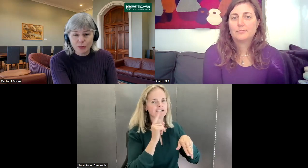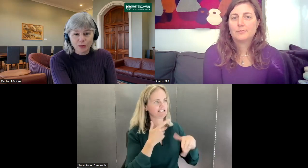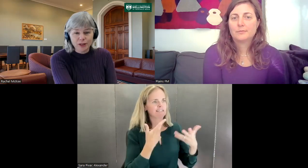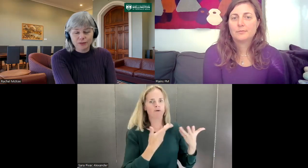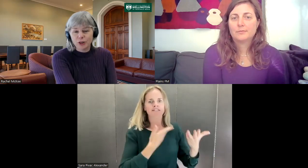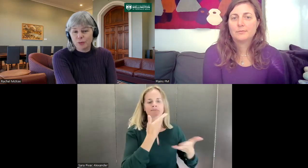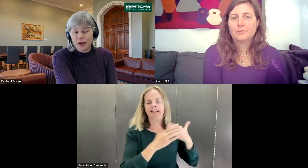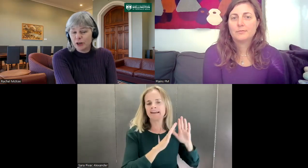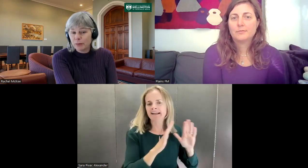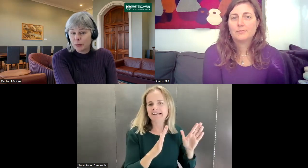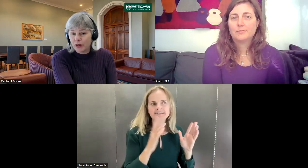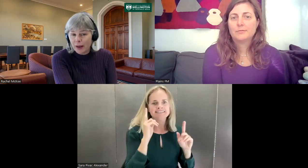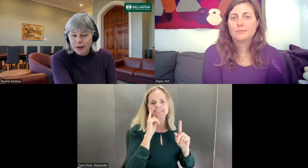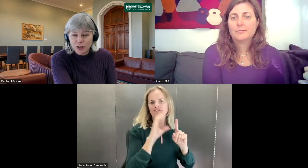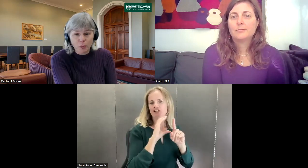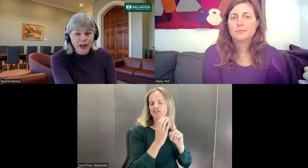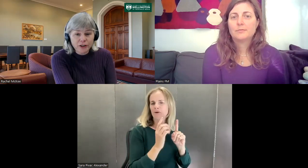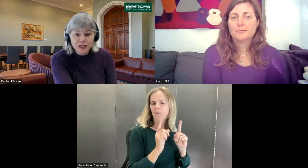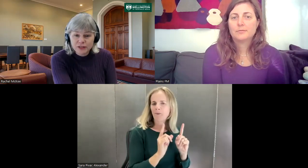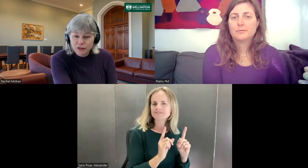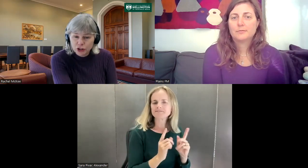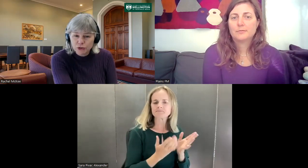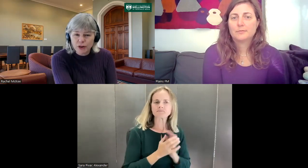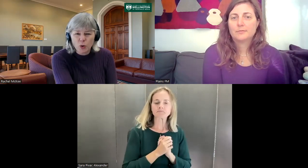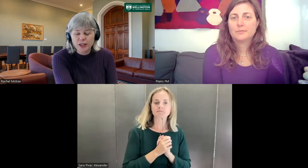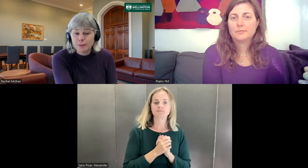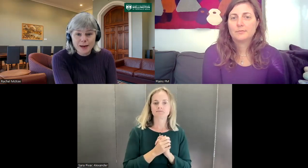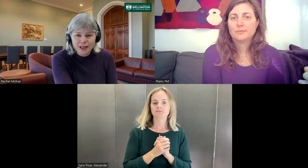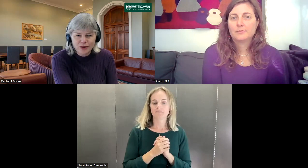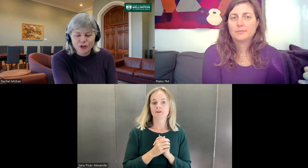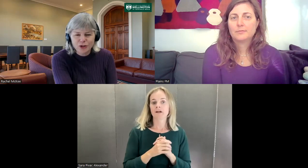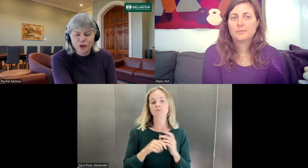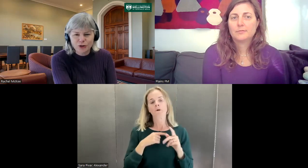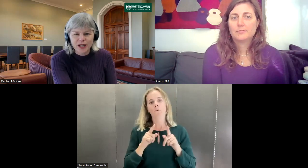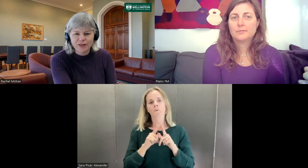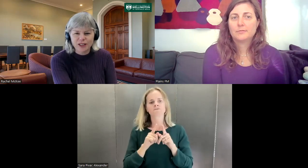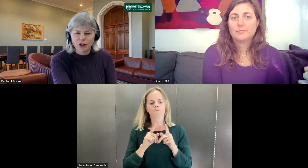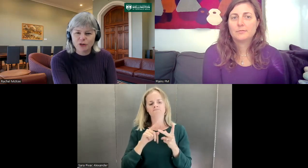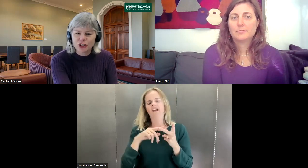you know, hearing people that they meet or parents of deaf children. What does it mean, you know, to have a deaf culture?